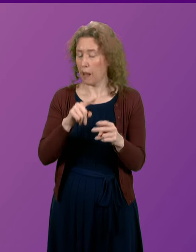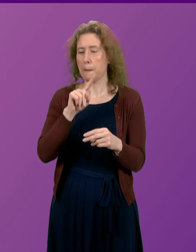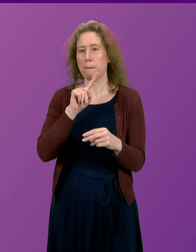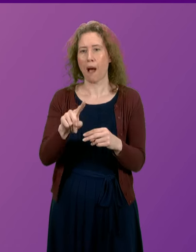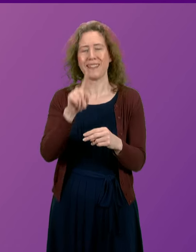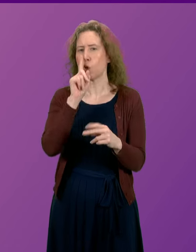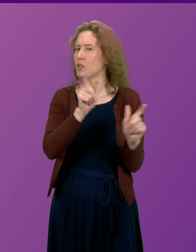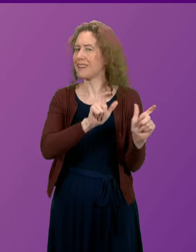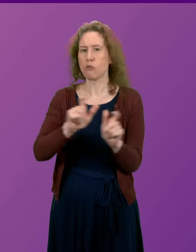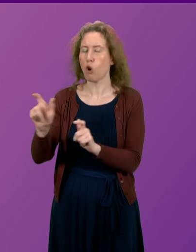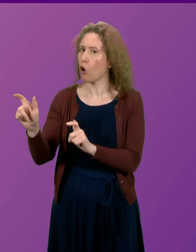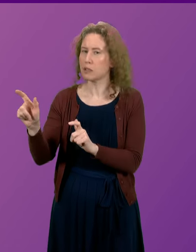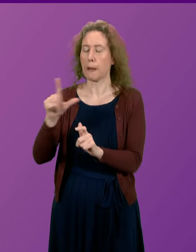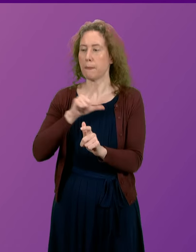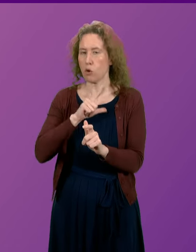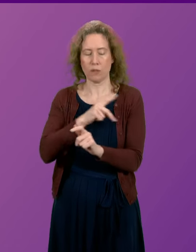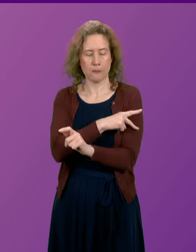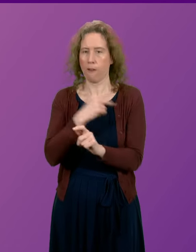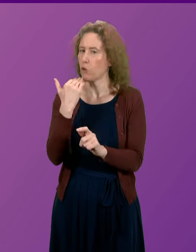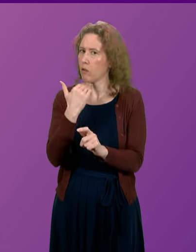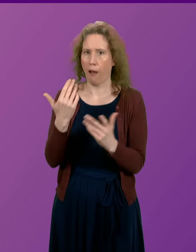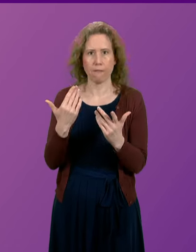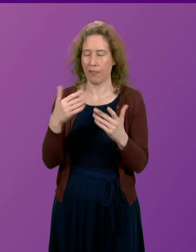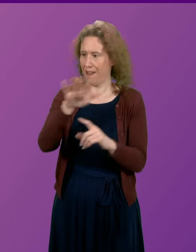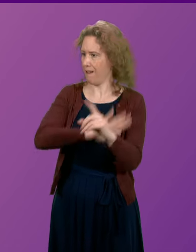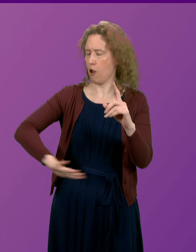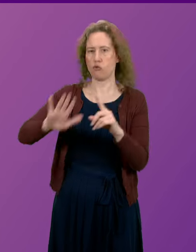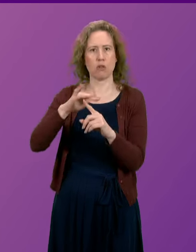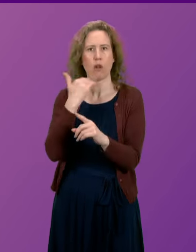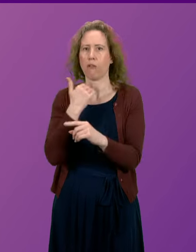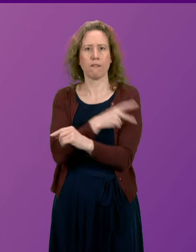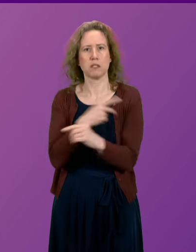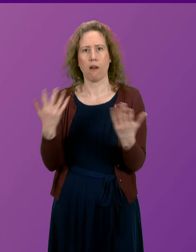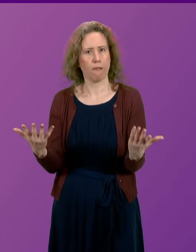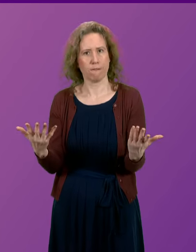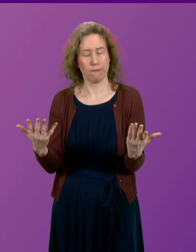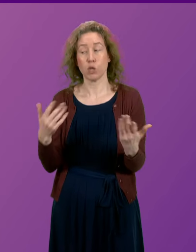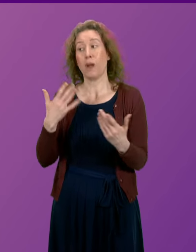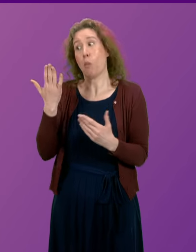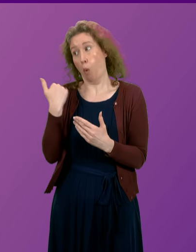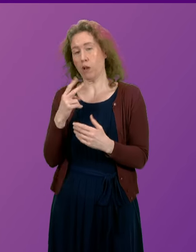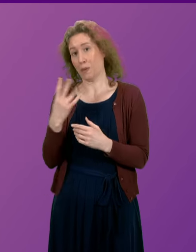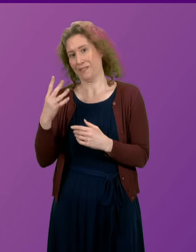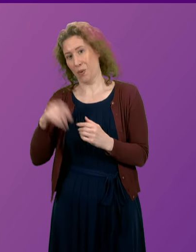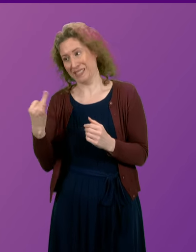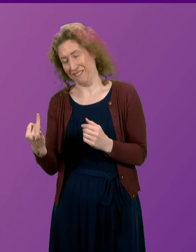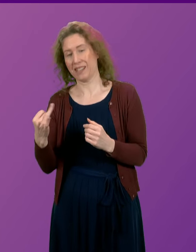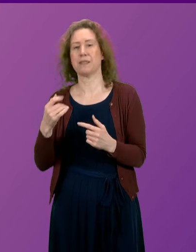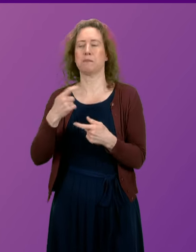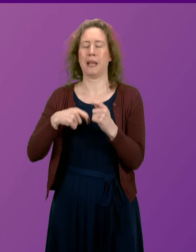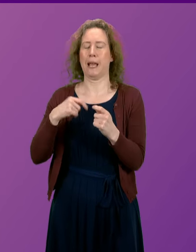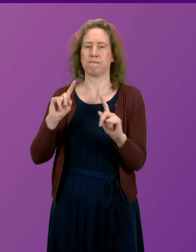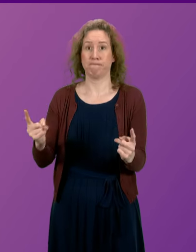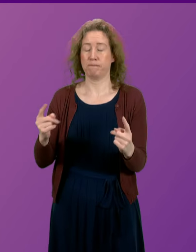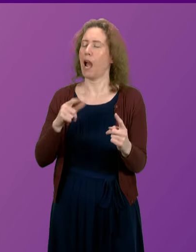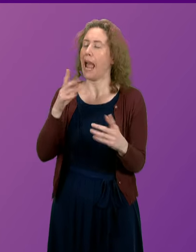able to be sustained because of workforce challenges in the locality. Now, I accept that is not good enough, which is